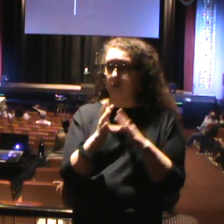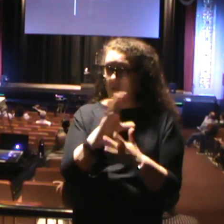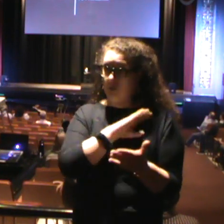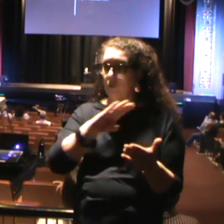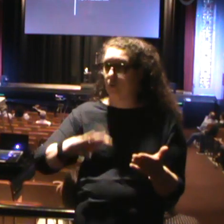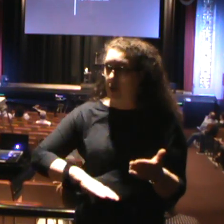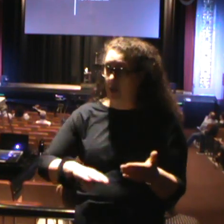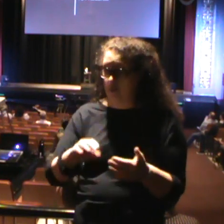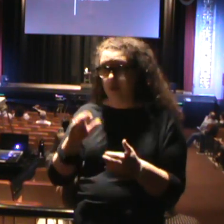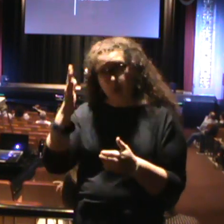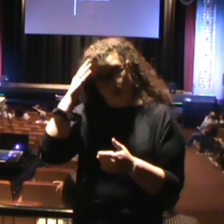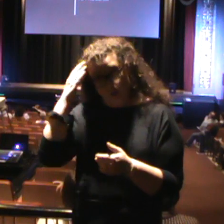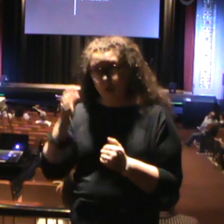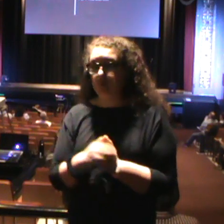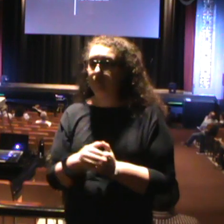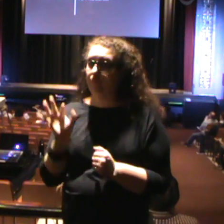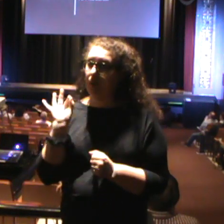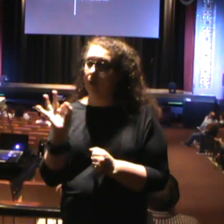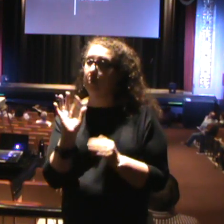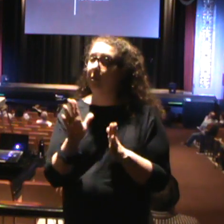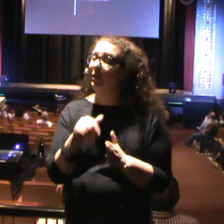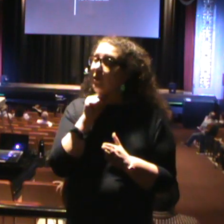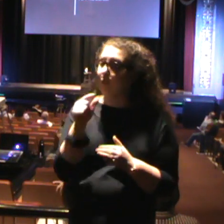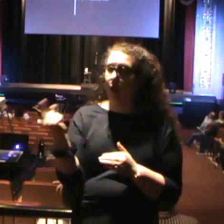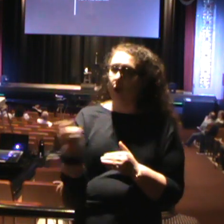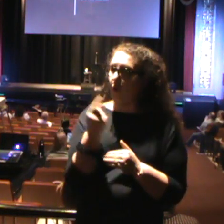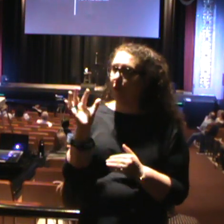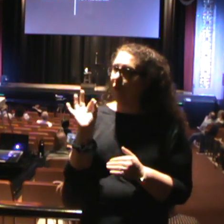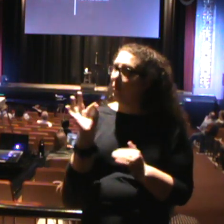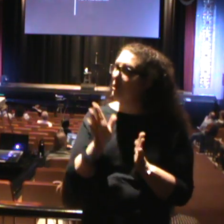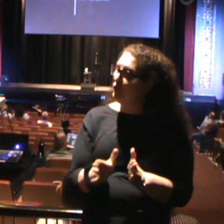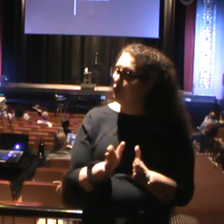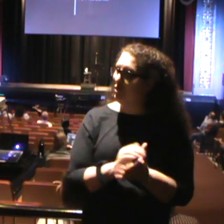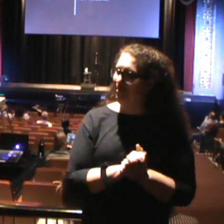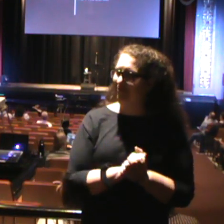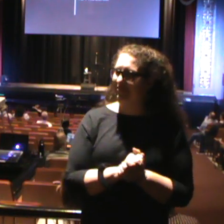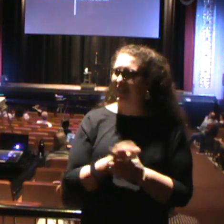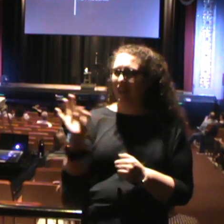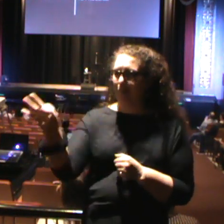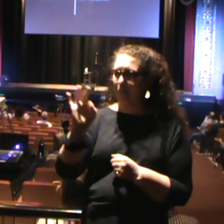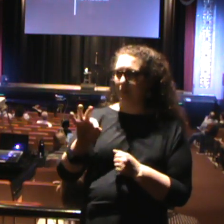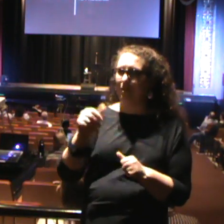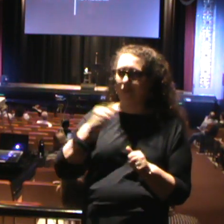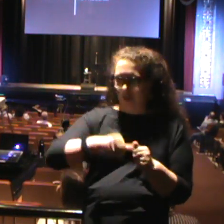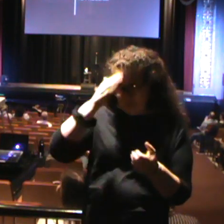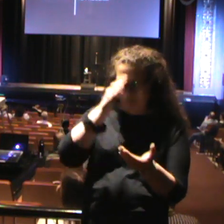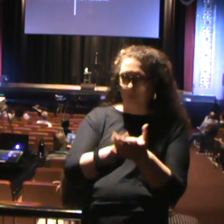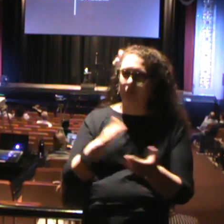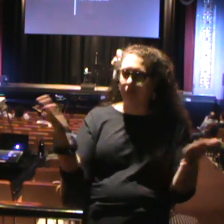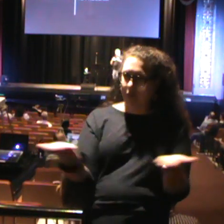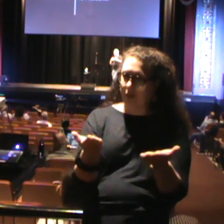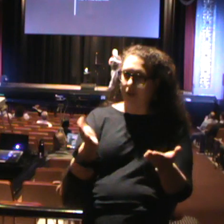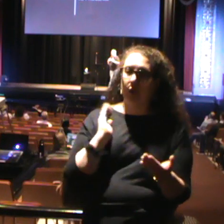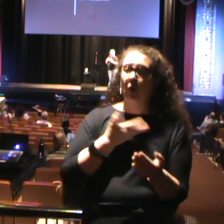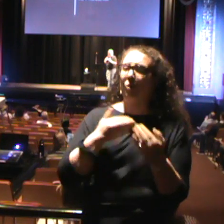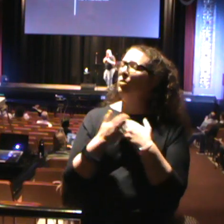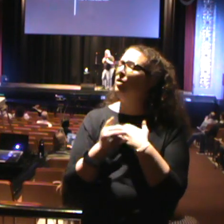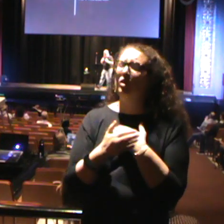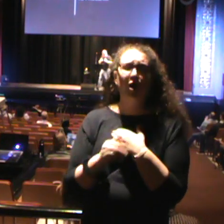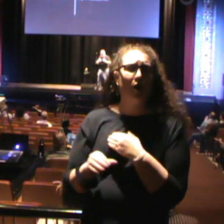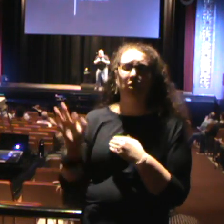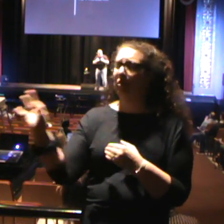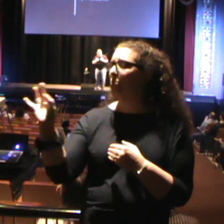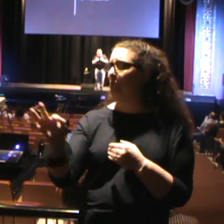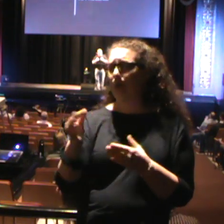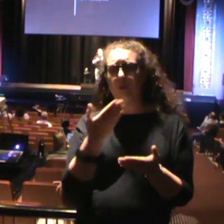Christ. And you know what? Preaching is not just for preachers. Preaching is for every believer in here. We are called to preach the